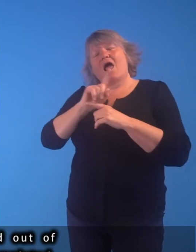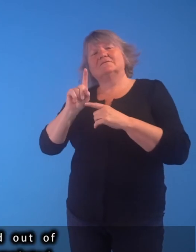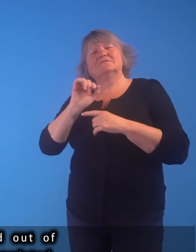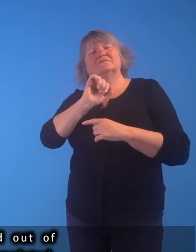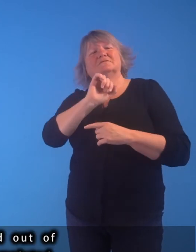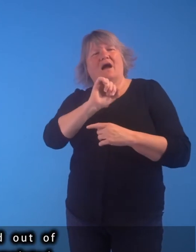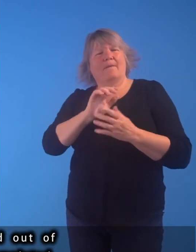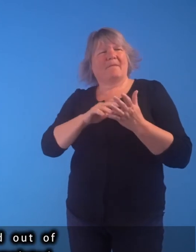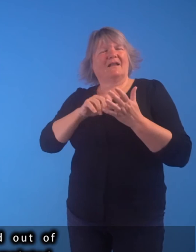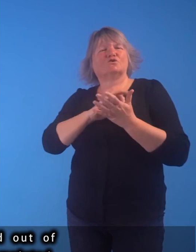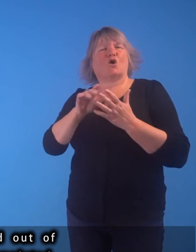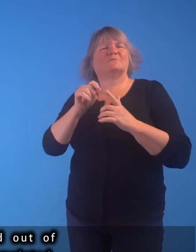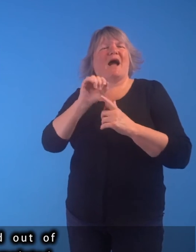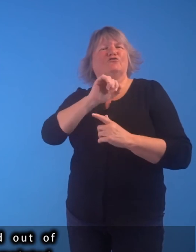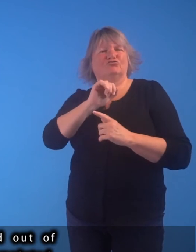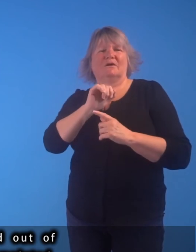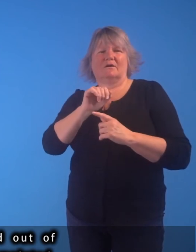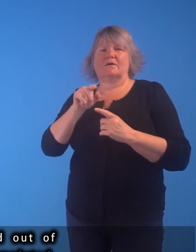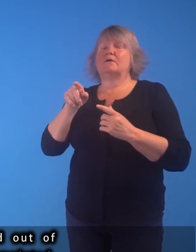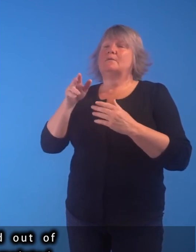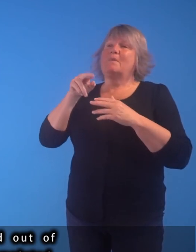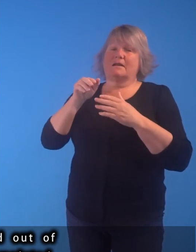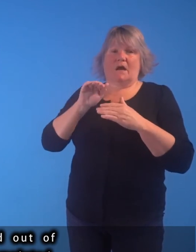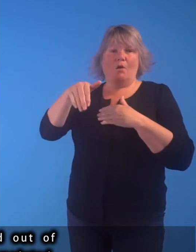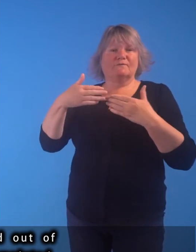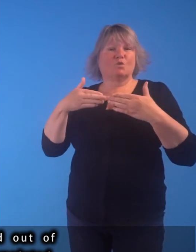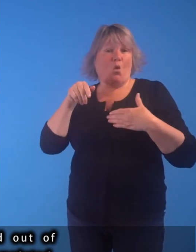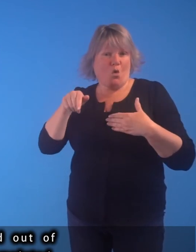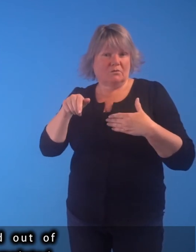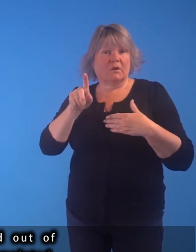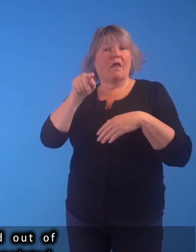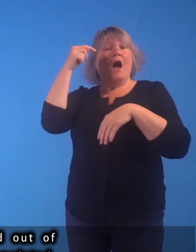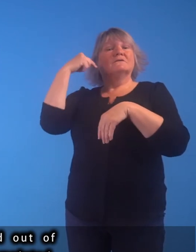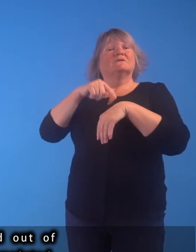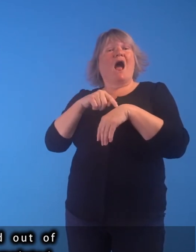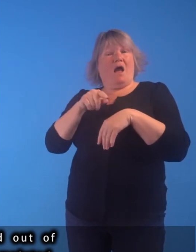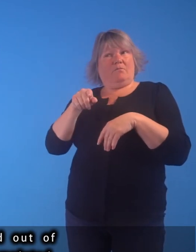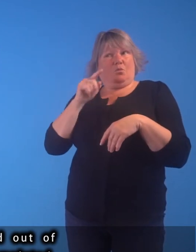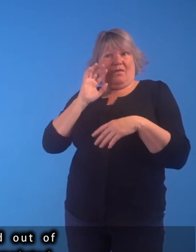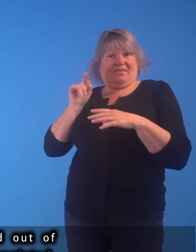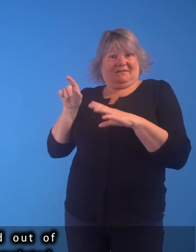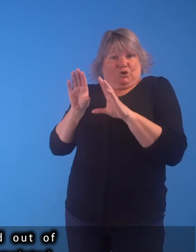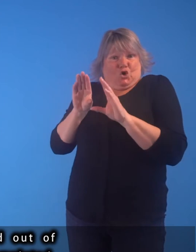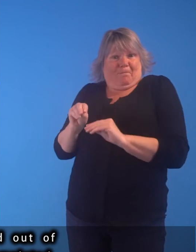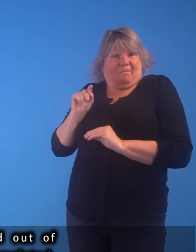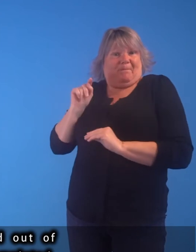In later life, McIntosh Patrick painted out of doors, but at the time this was completed,